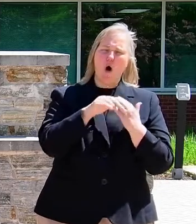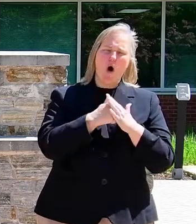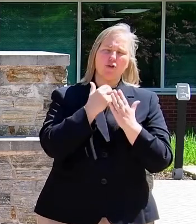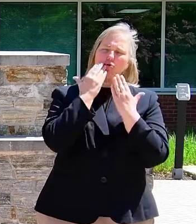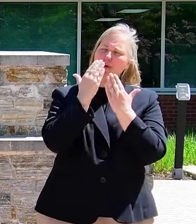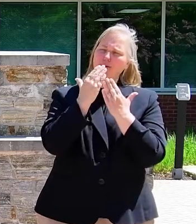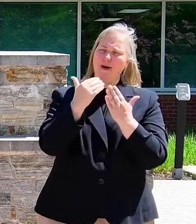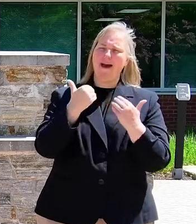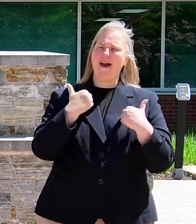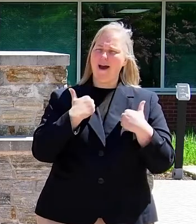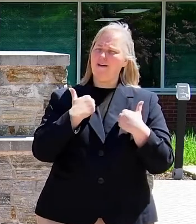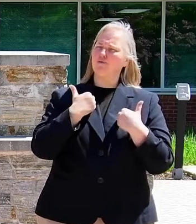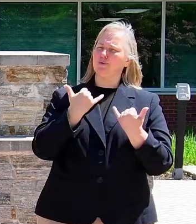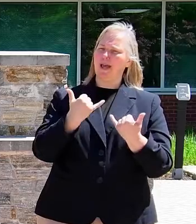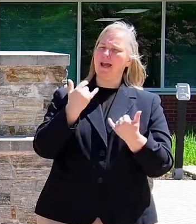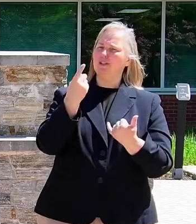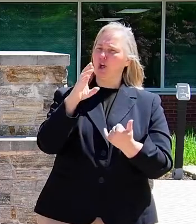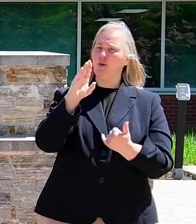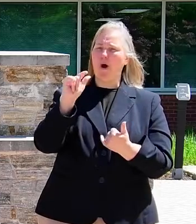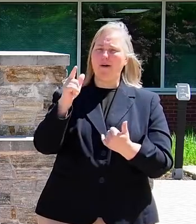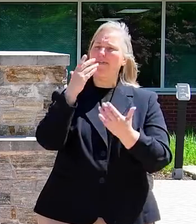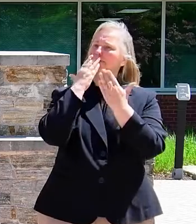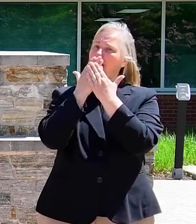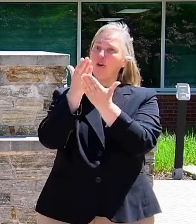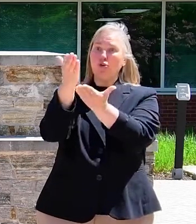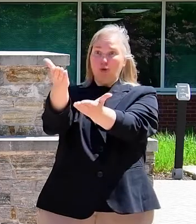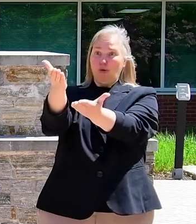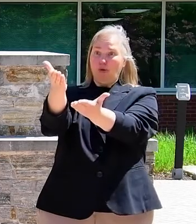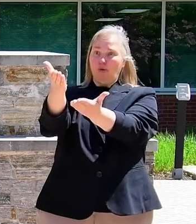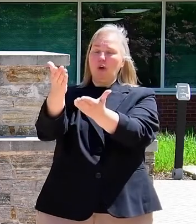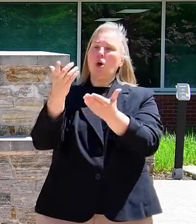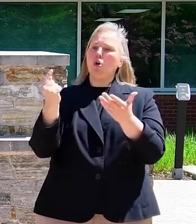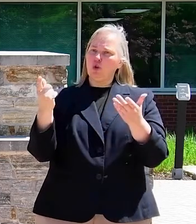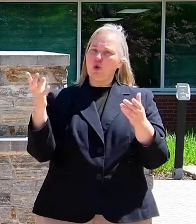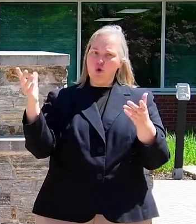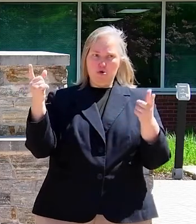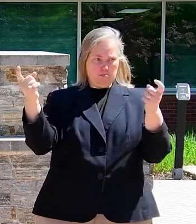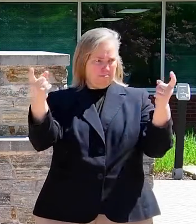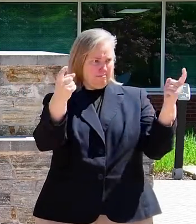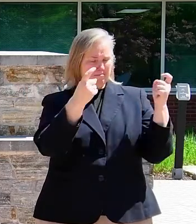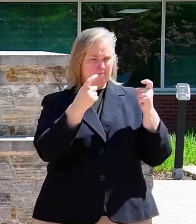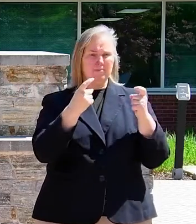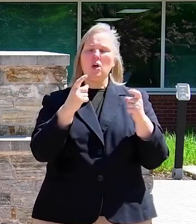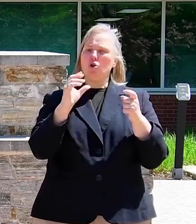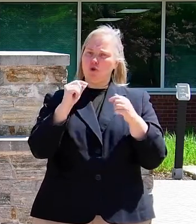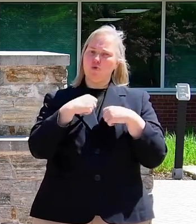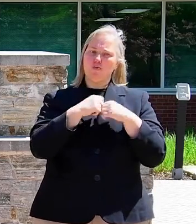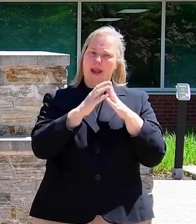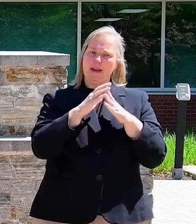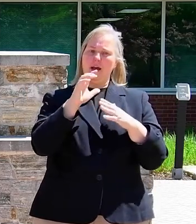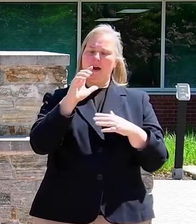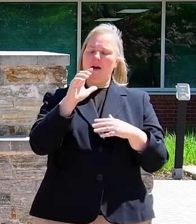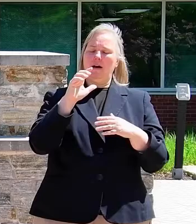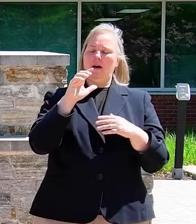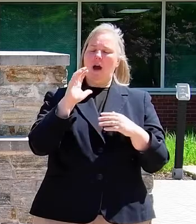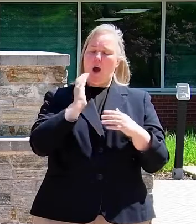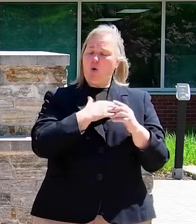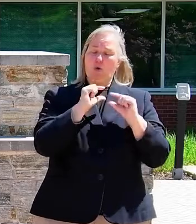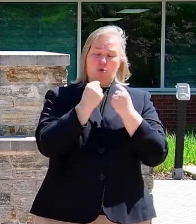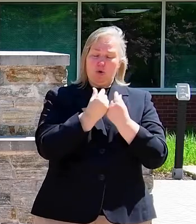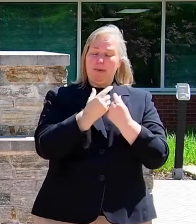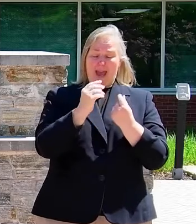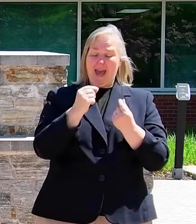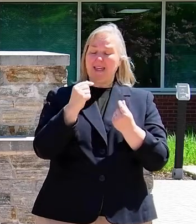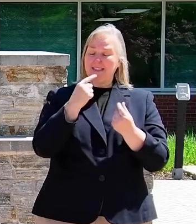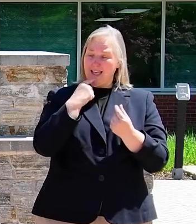today. Dr. Ball, thank you. You put us together. You created Alianza Latina, brought us together and said, I need you to tell me